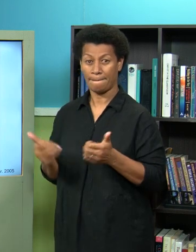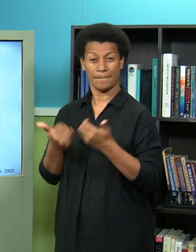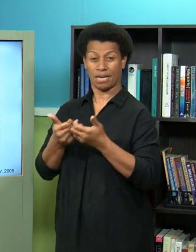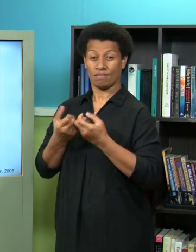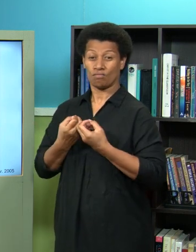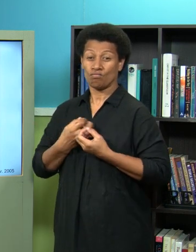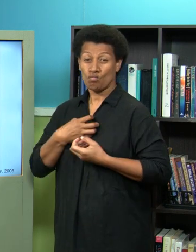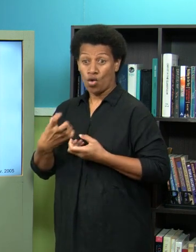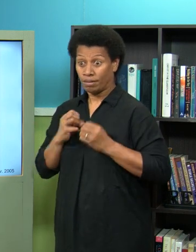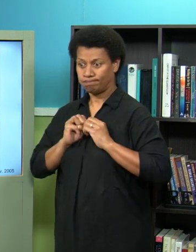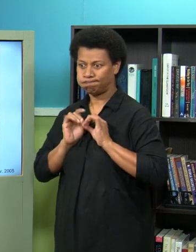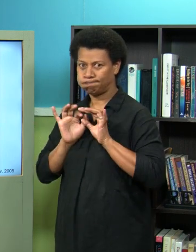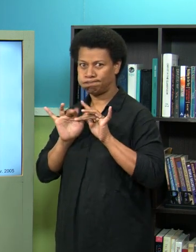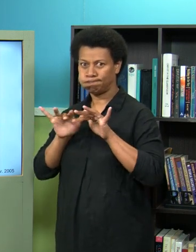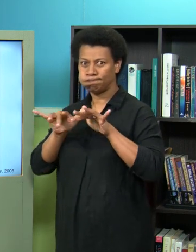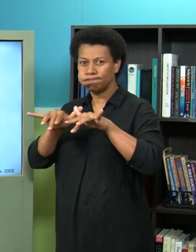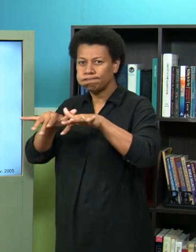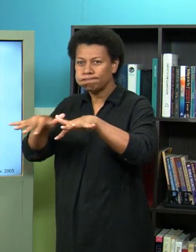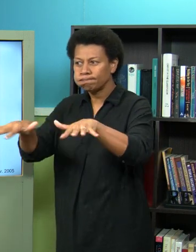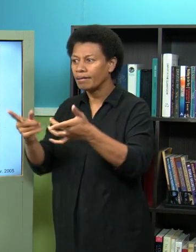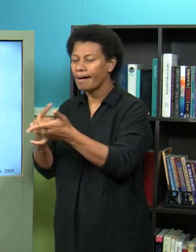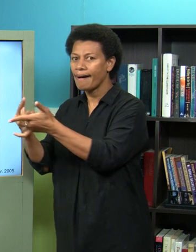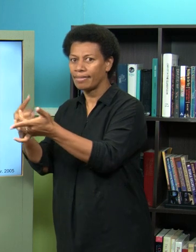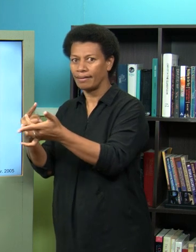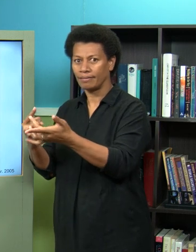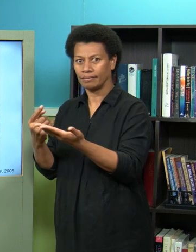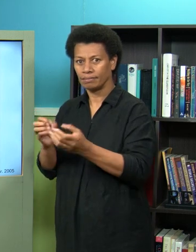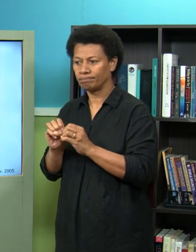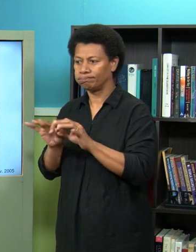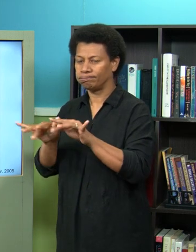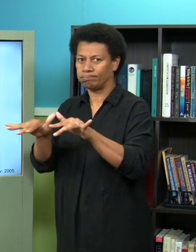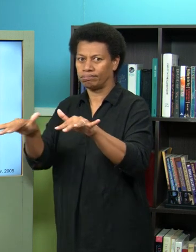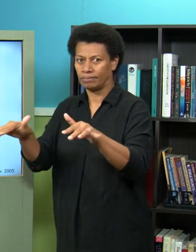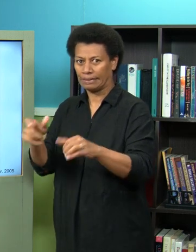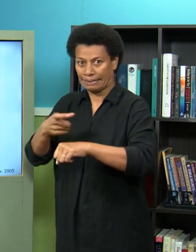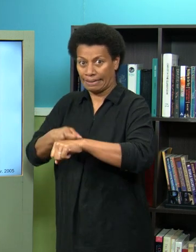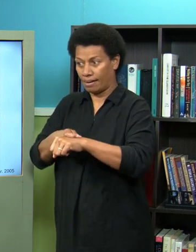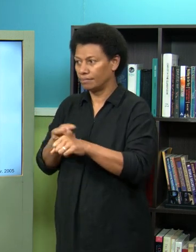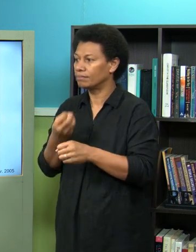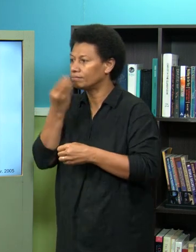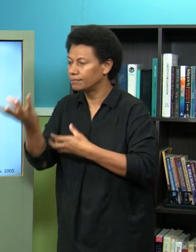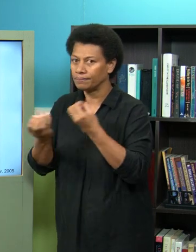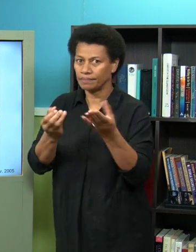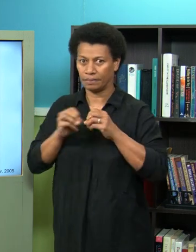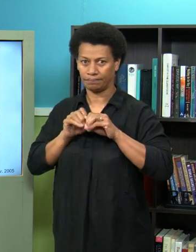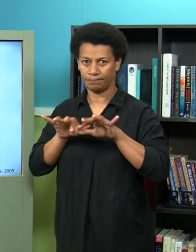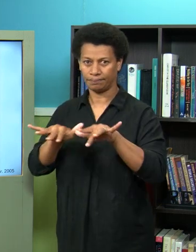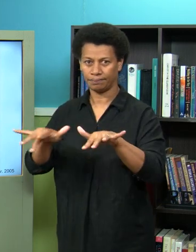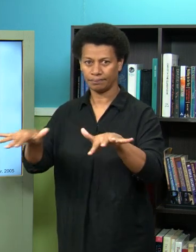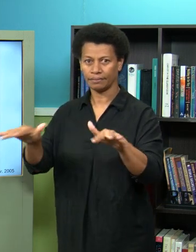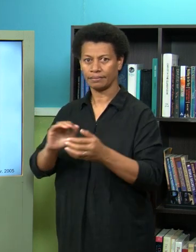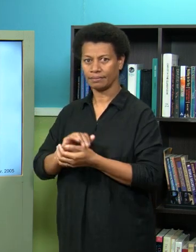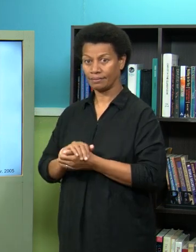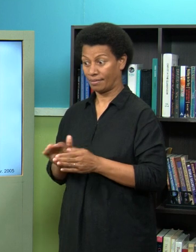comes out again and it starts to spread to another cell and another cell now during this period the patient may not